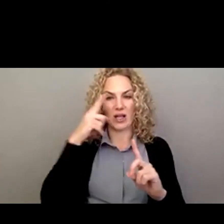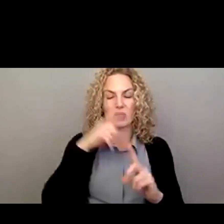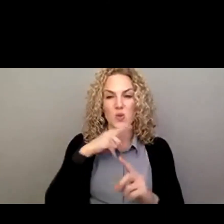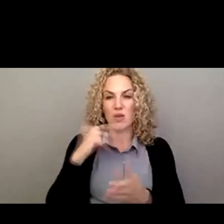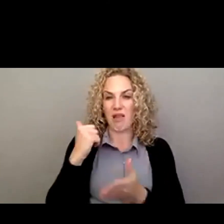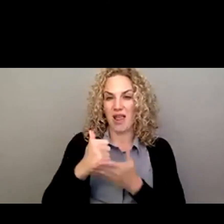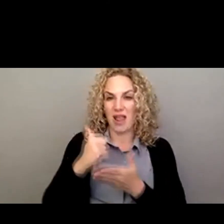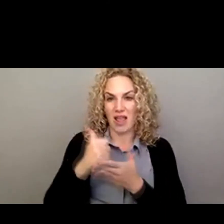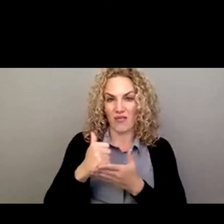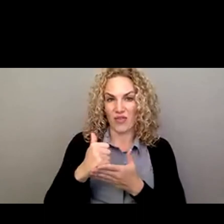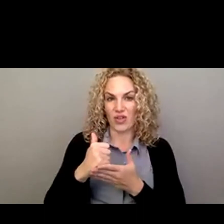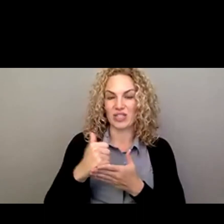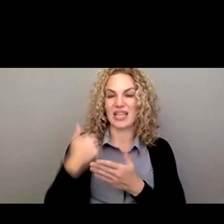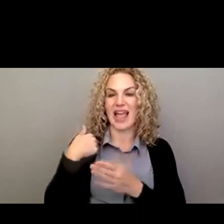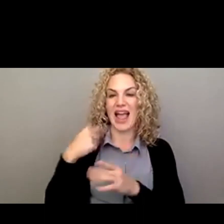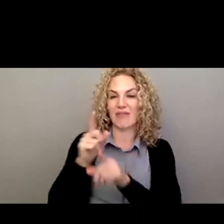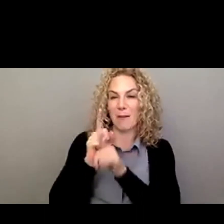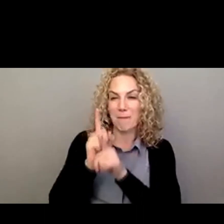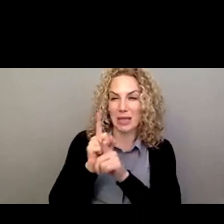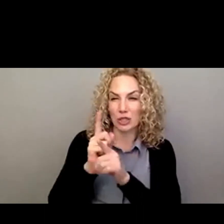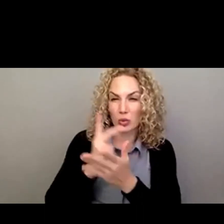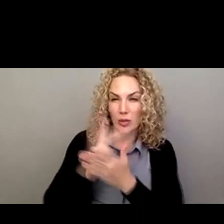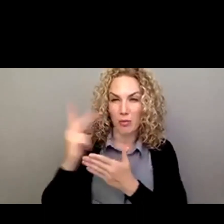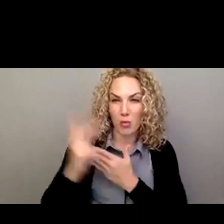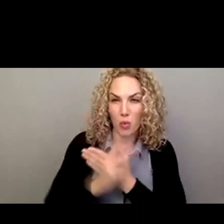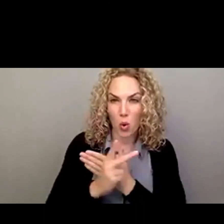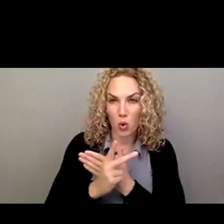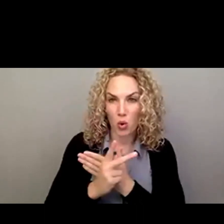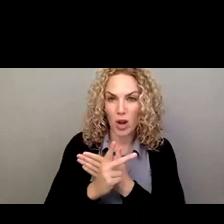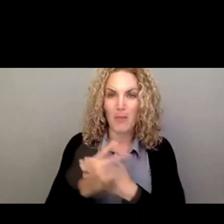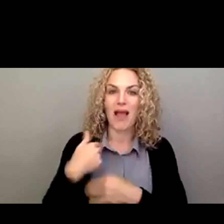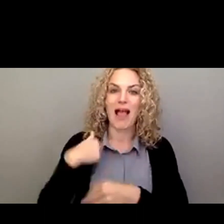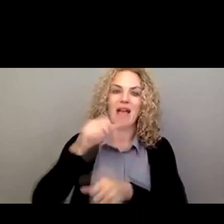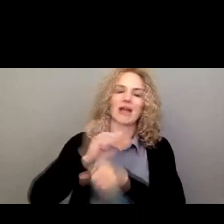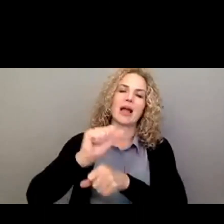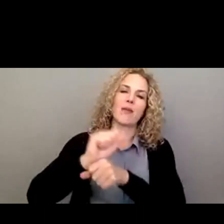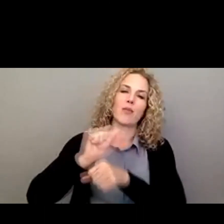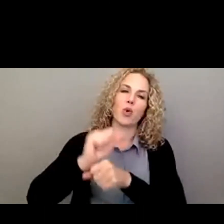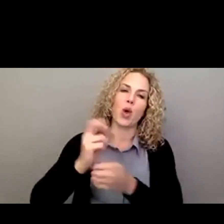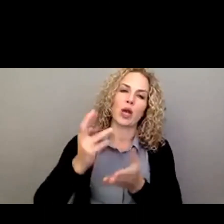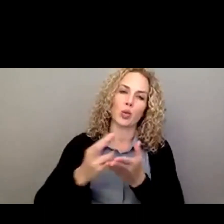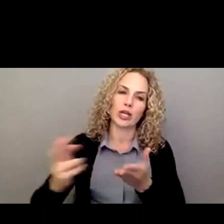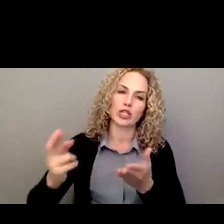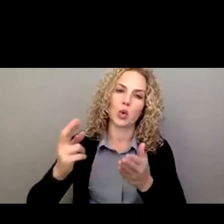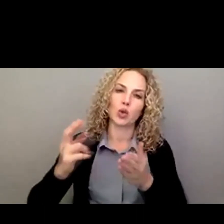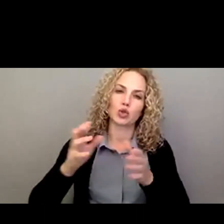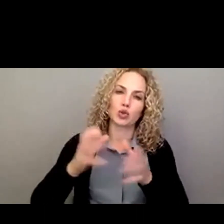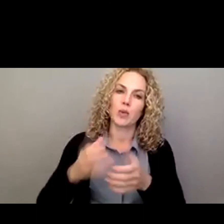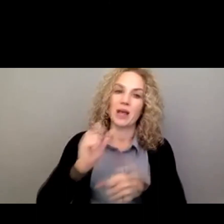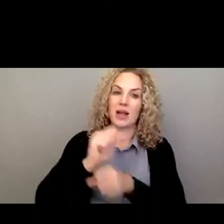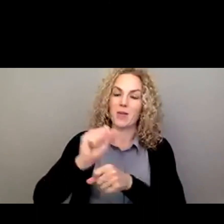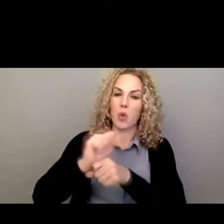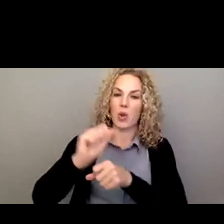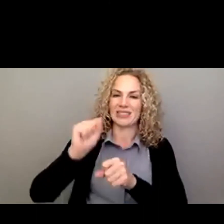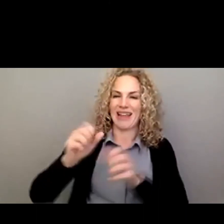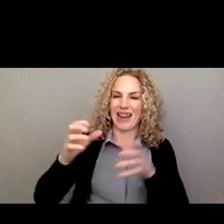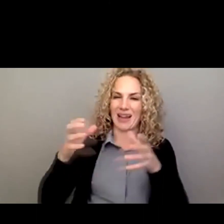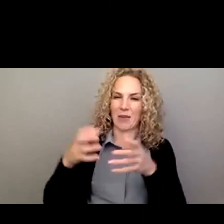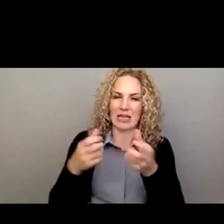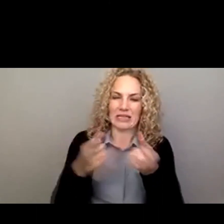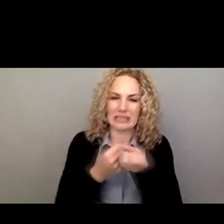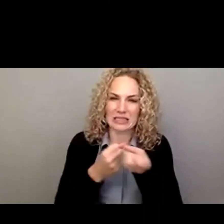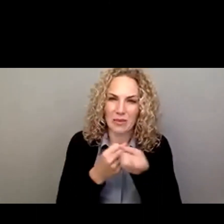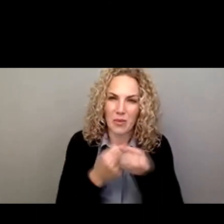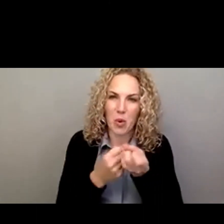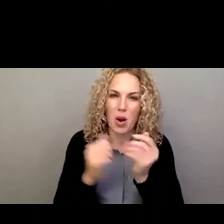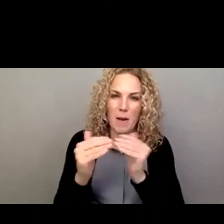have mentoring programs, to have employee resource groups where employees can come together and provide peer support